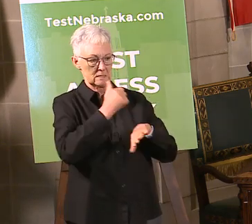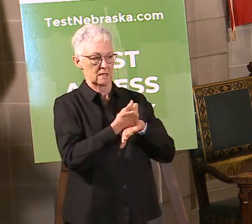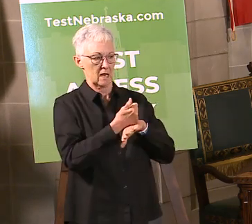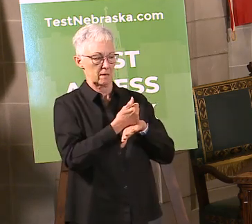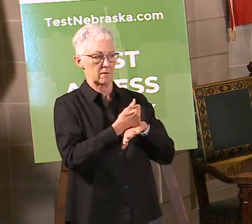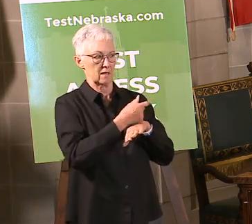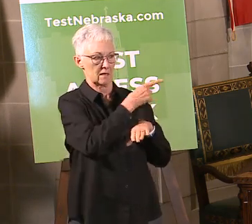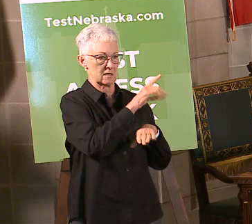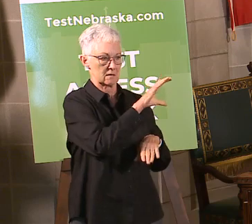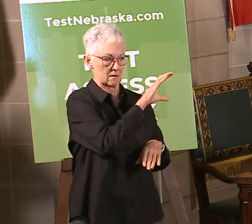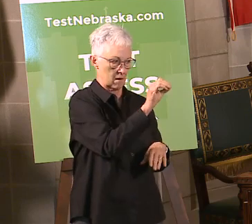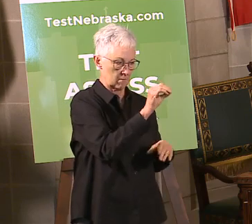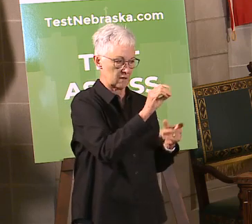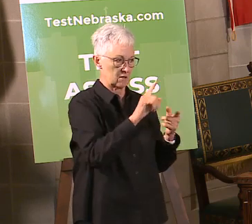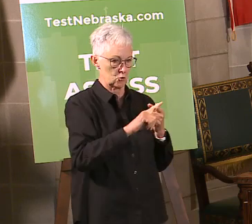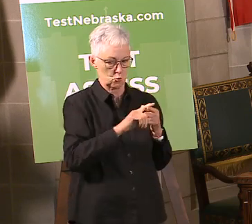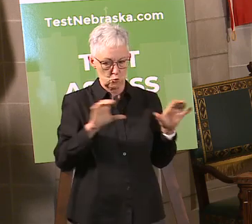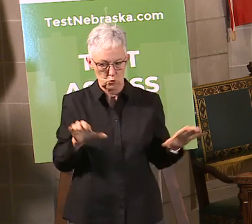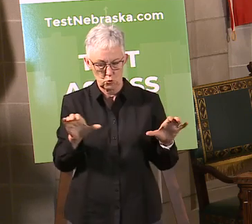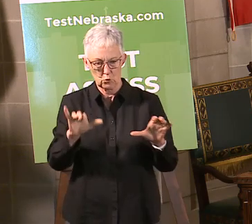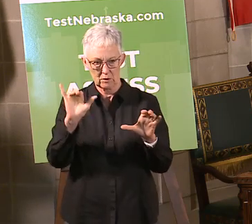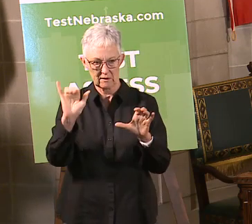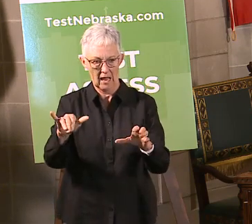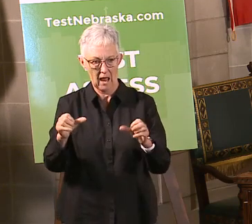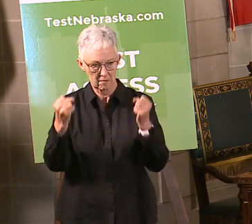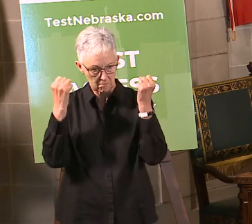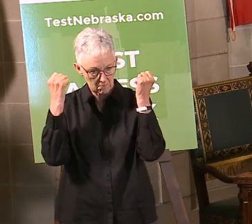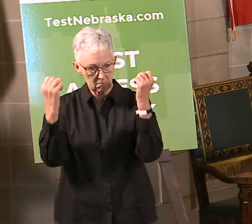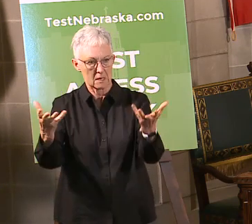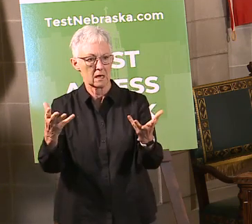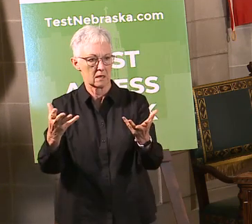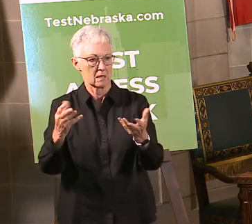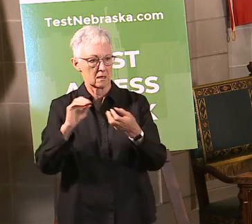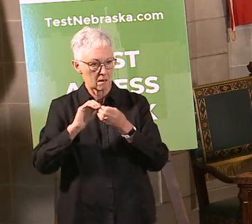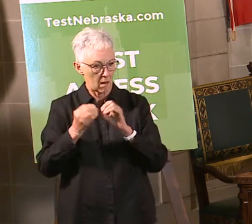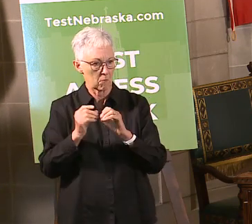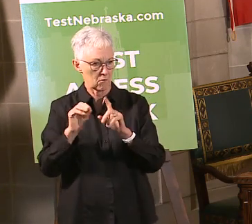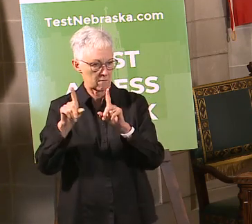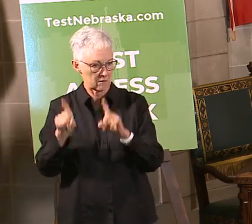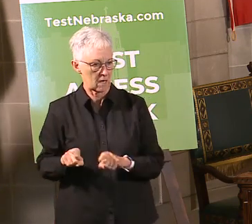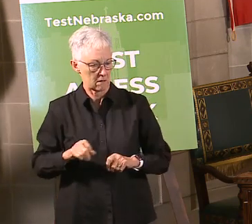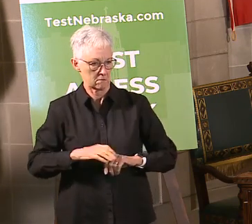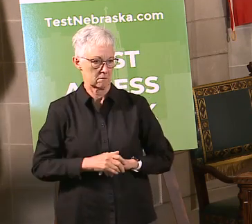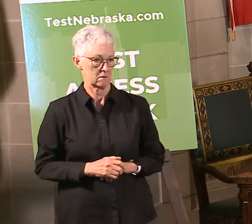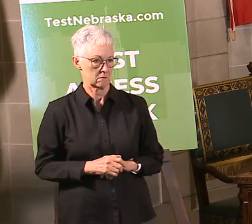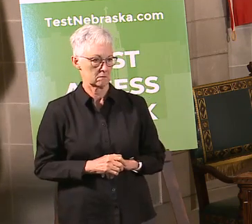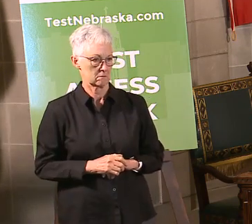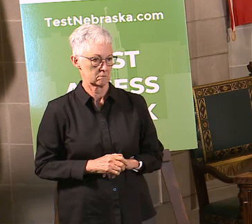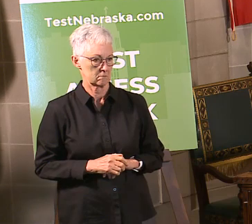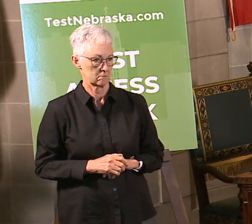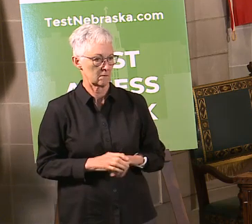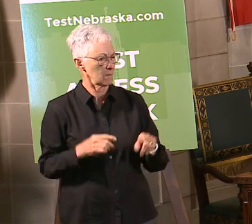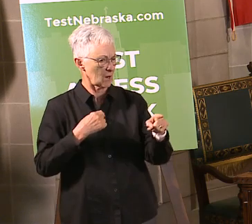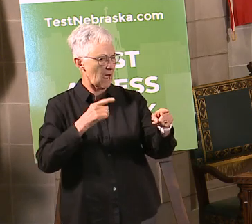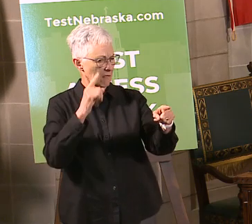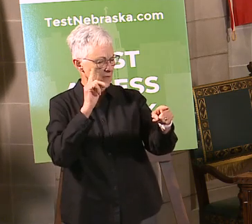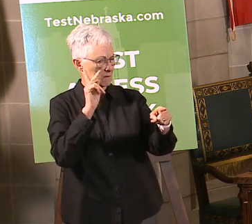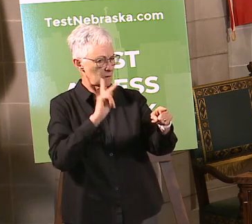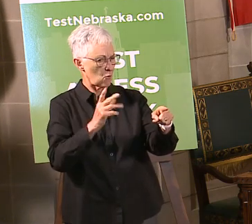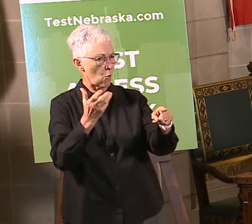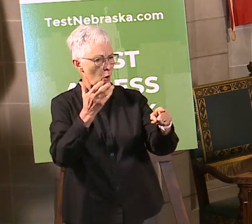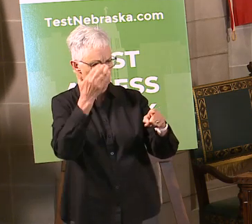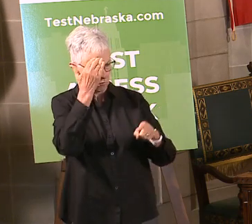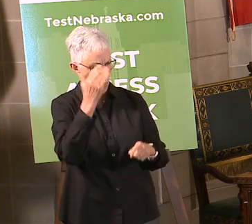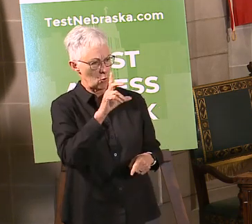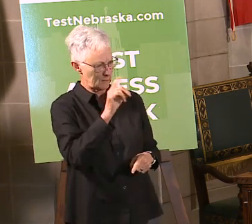I think they're also saying that you have these experts that you've been overseeing. Were they consulted? Were they asked to do this